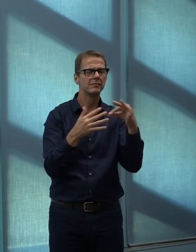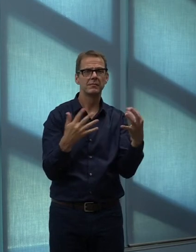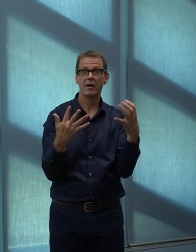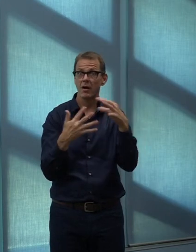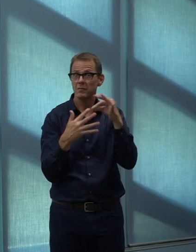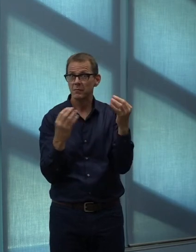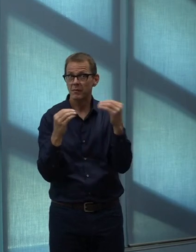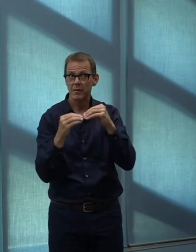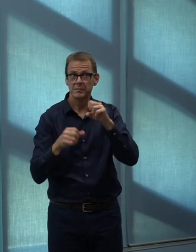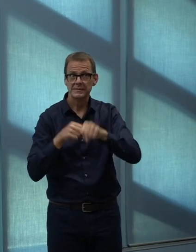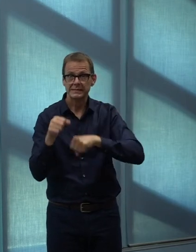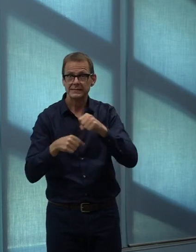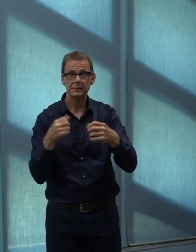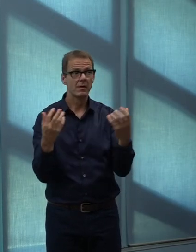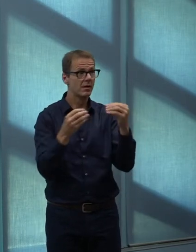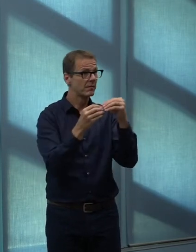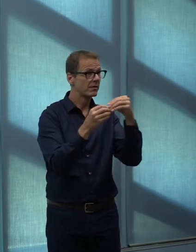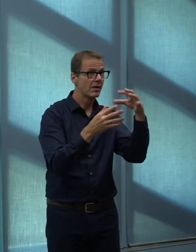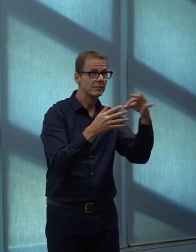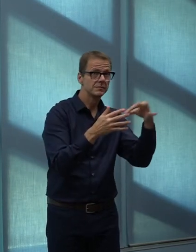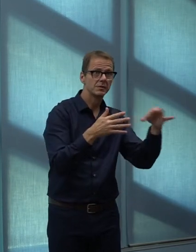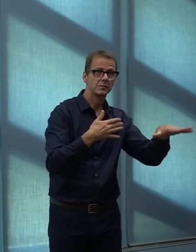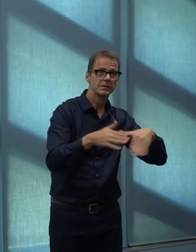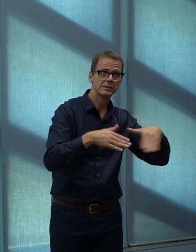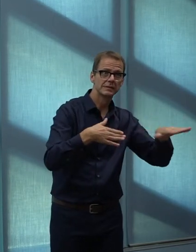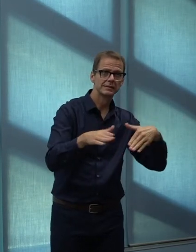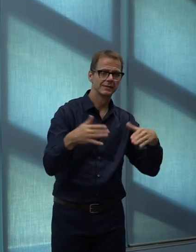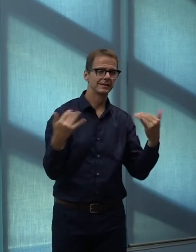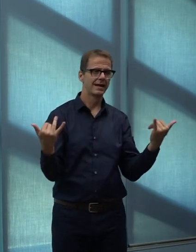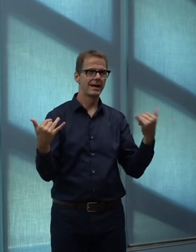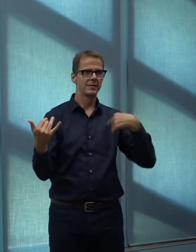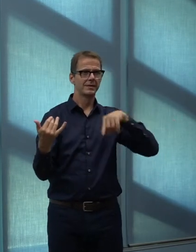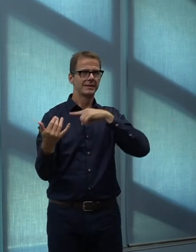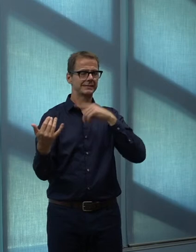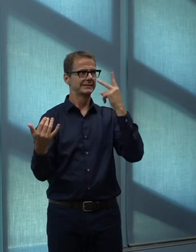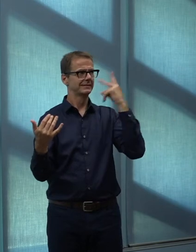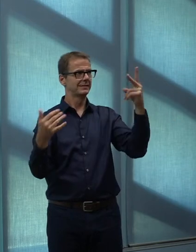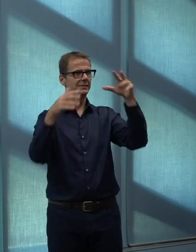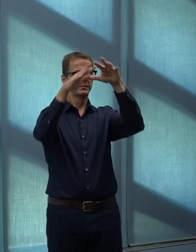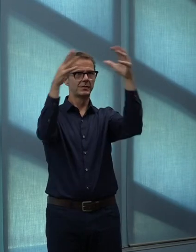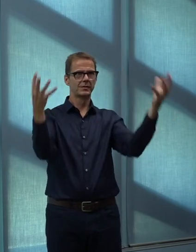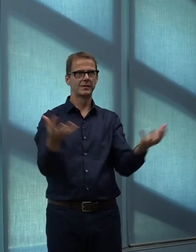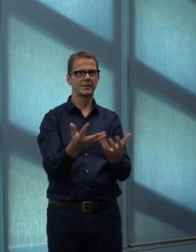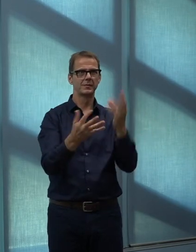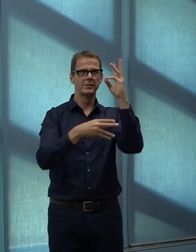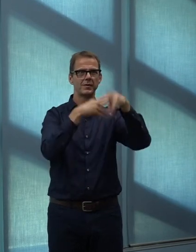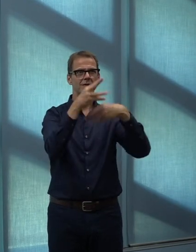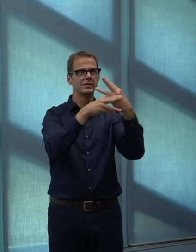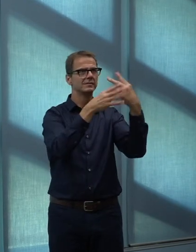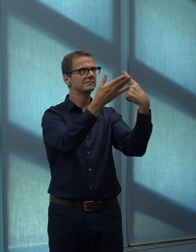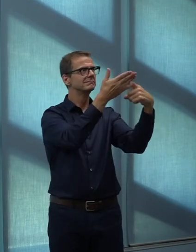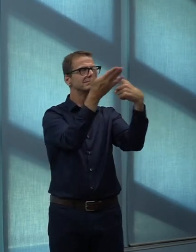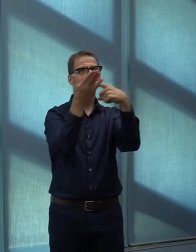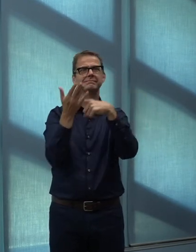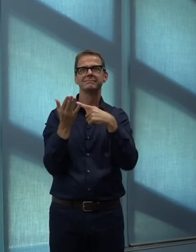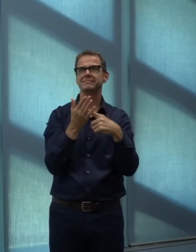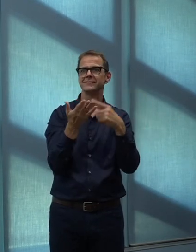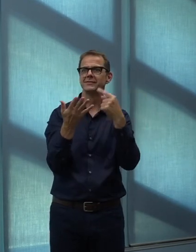being noticed nationally and beyond, and it does help contribute to building a healthy, affordable and greener city.